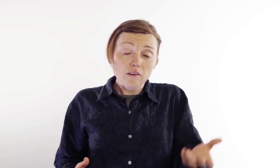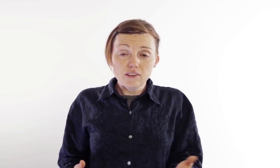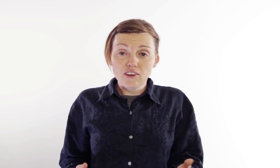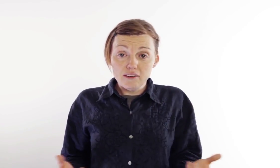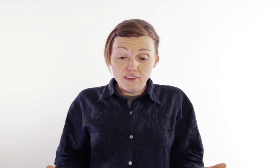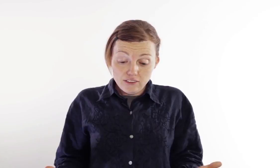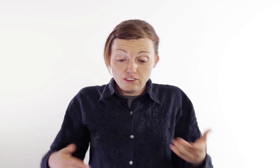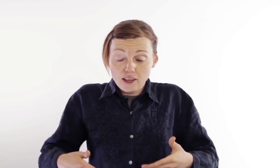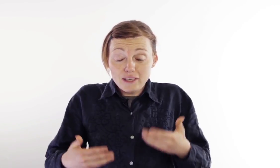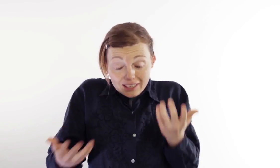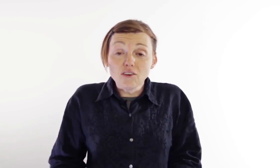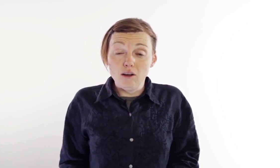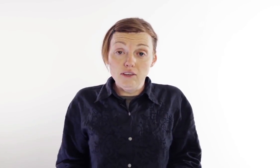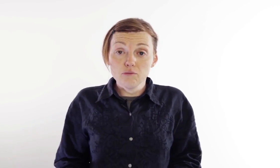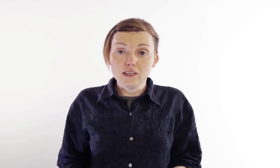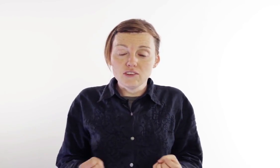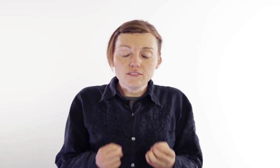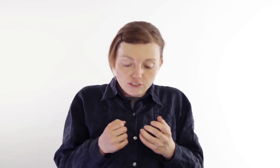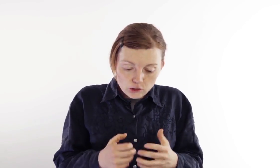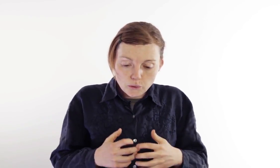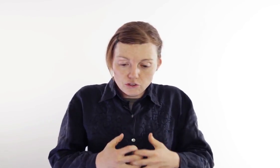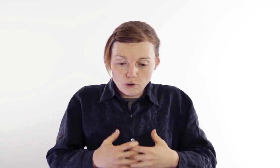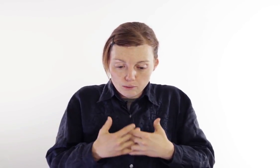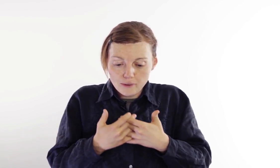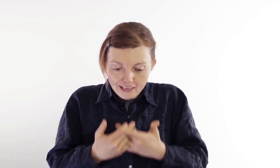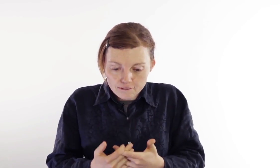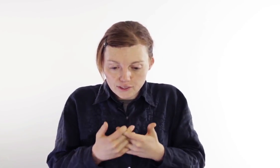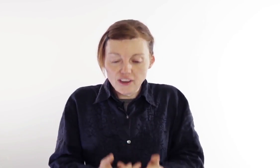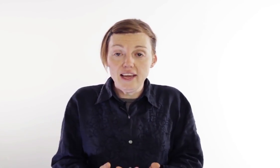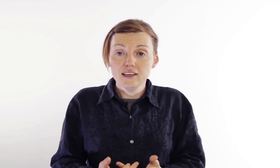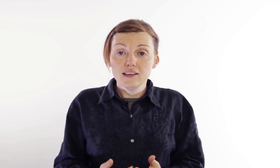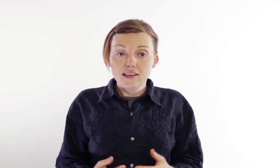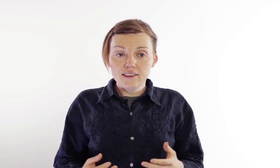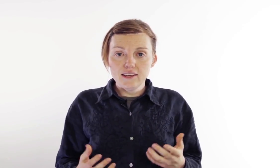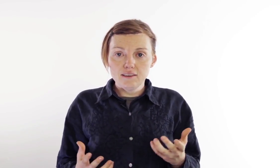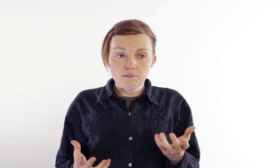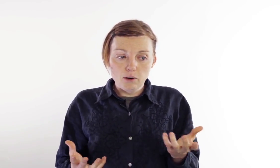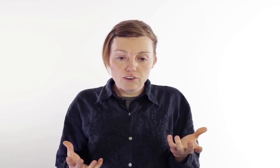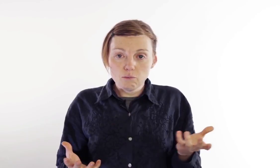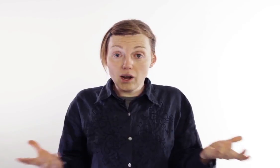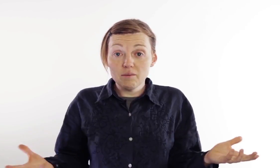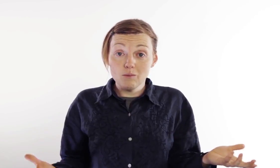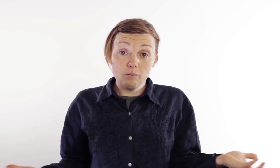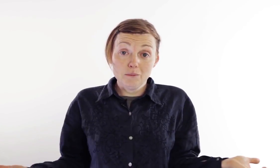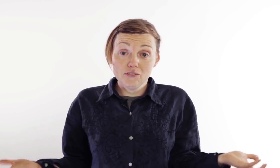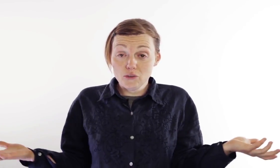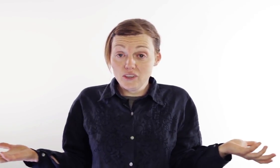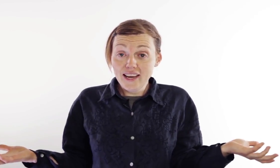obvious side of things, to them it is obvious because they have to deal with this problem every day. And they wonder why more people don't know the